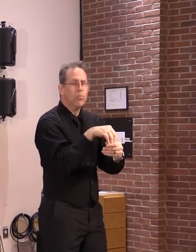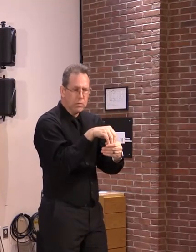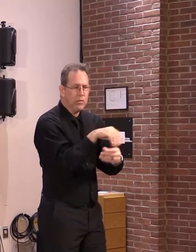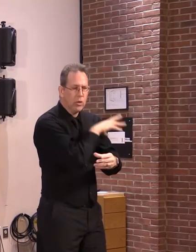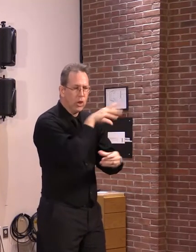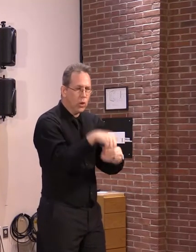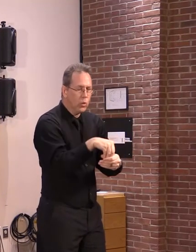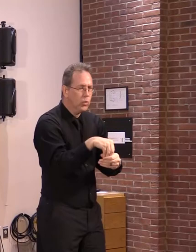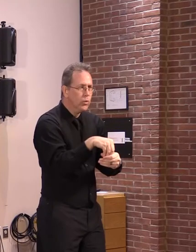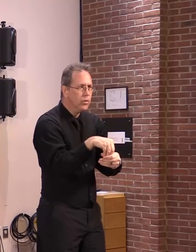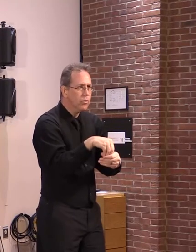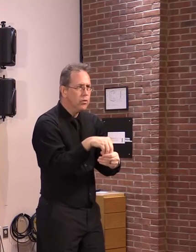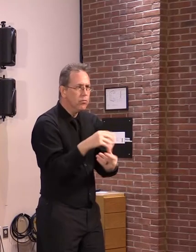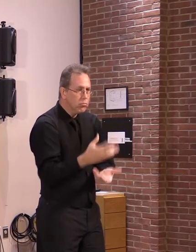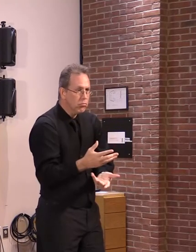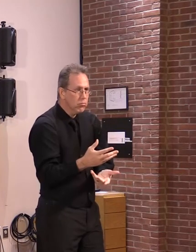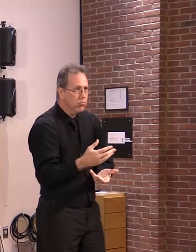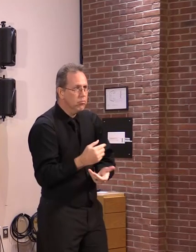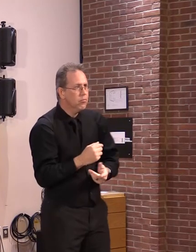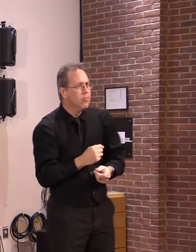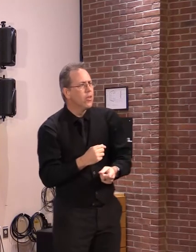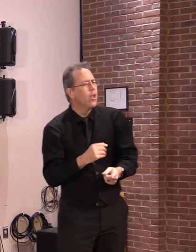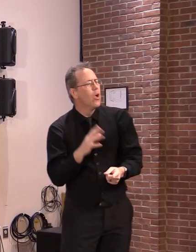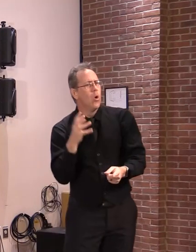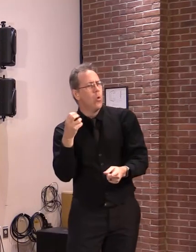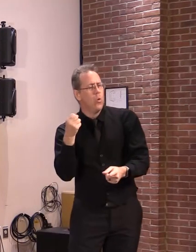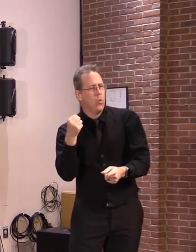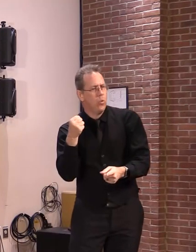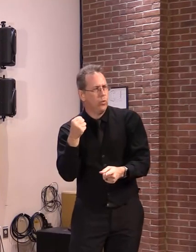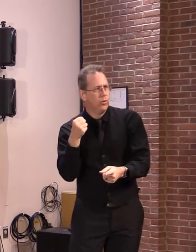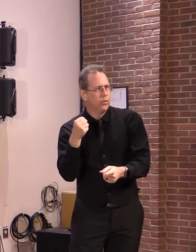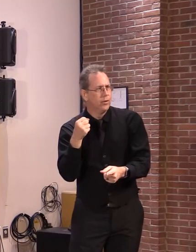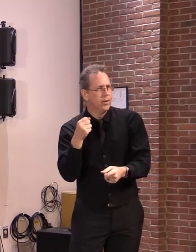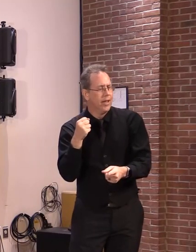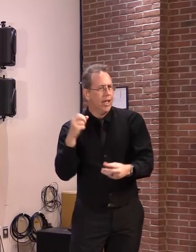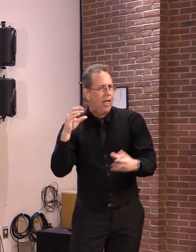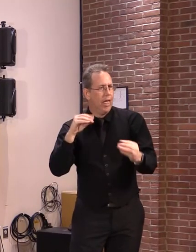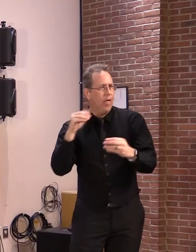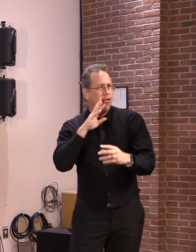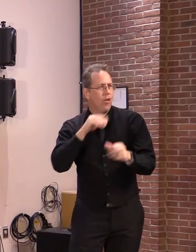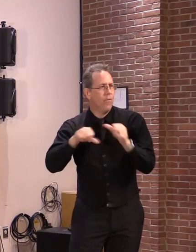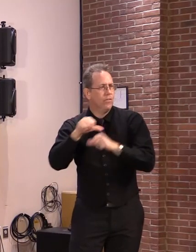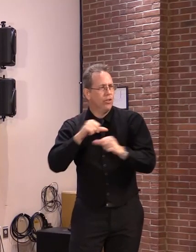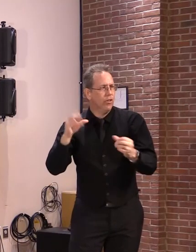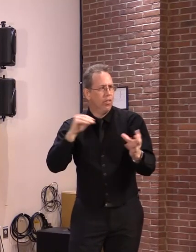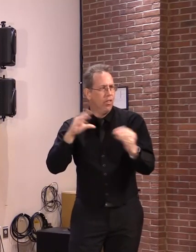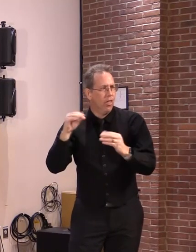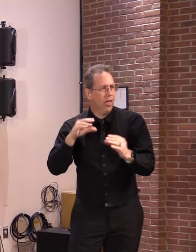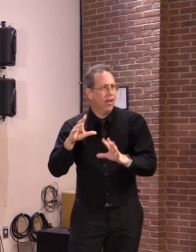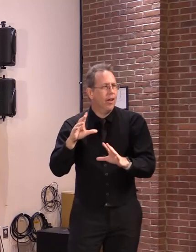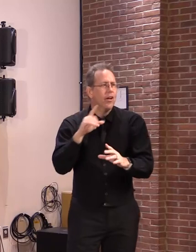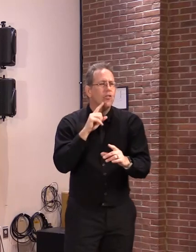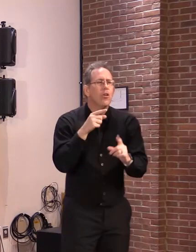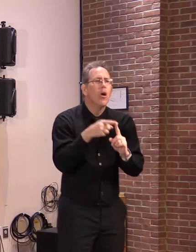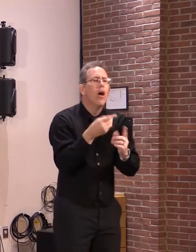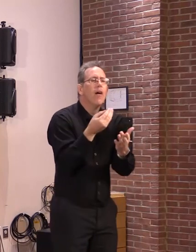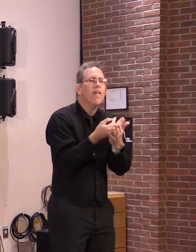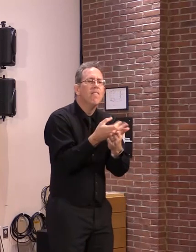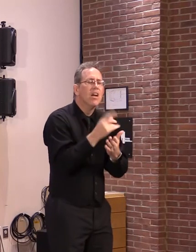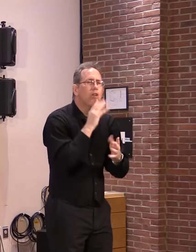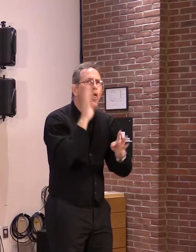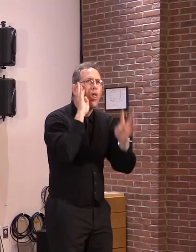make sure we're dealing with facts and Kristen